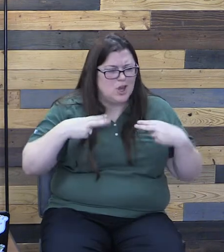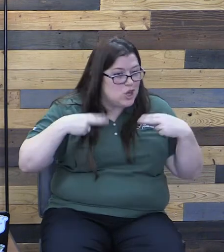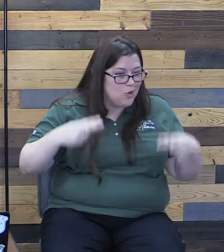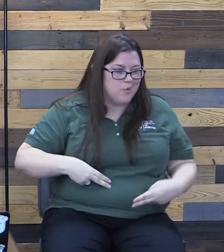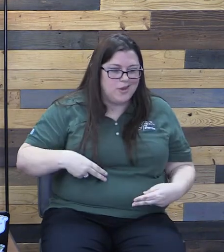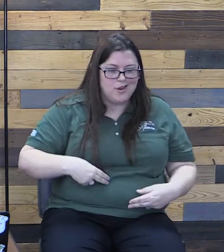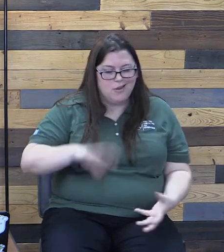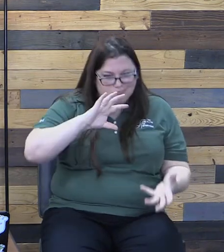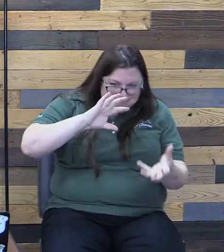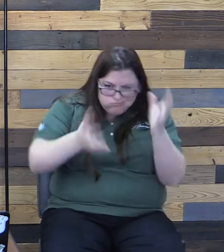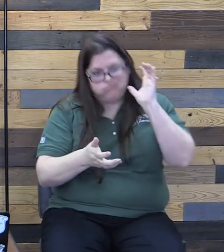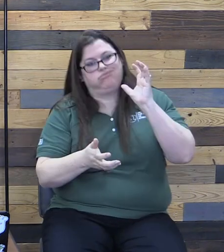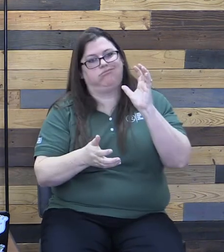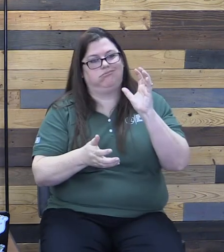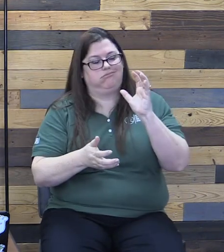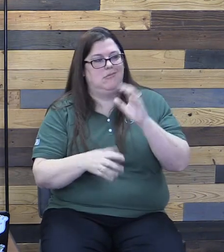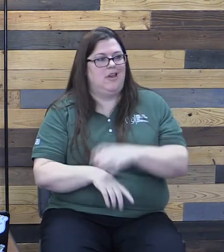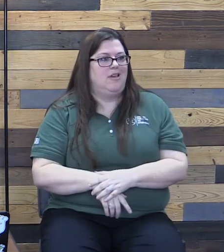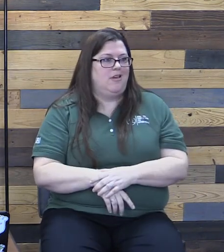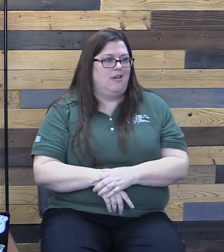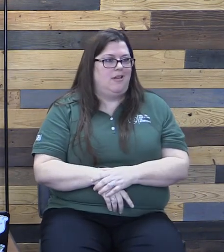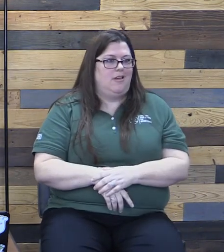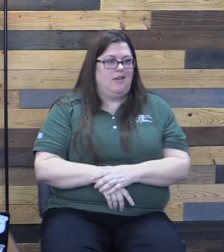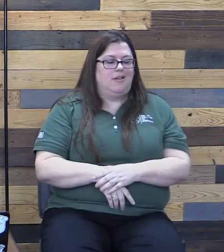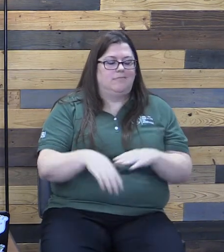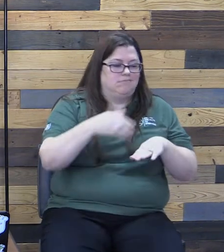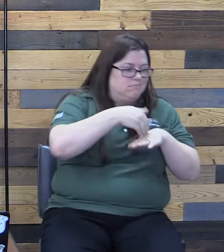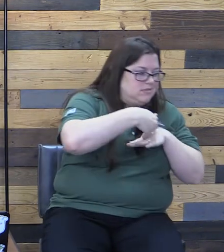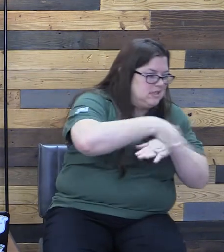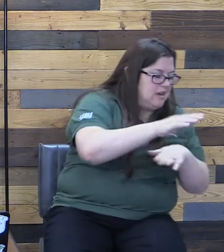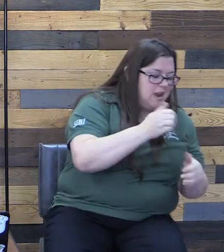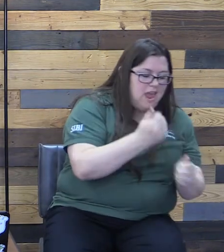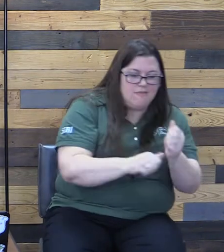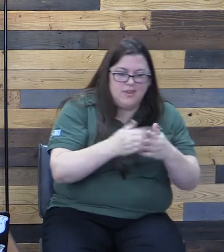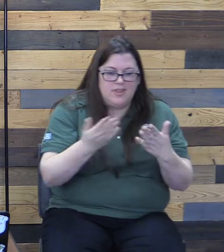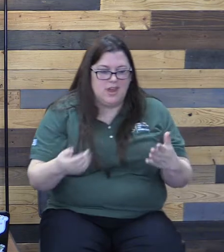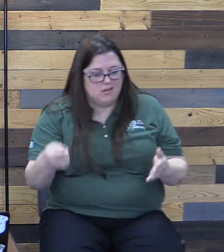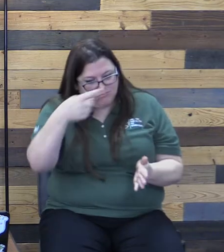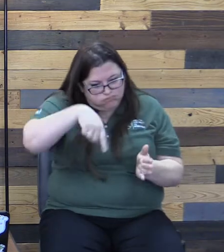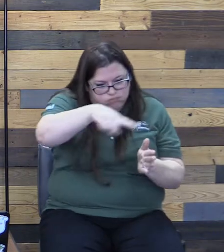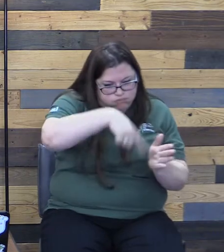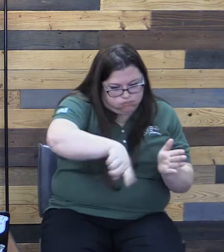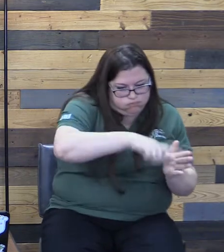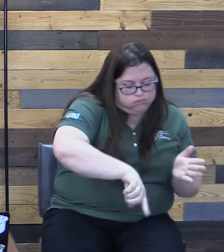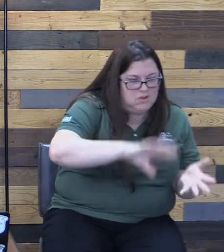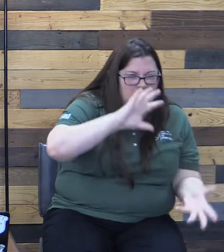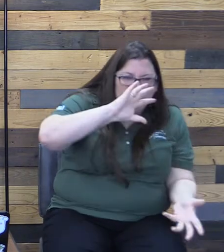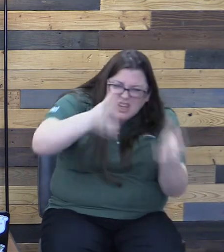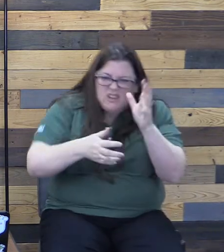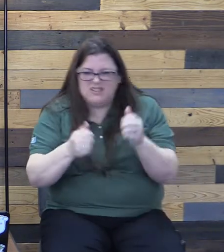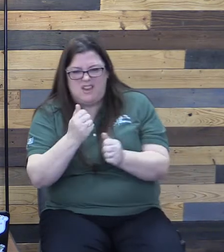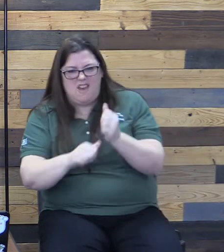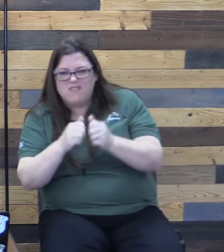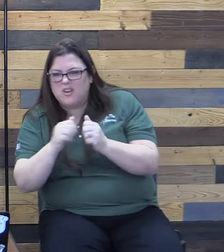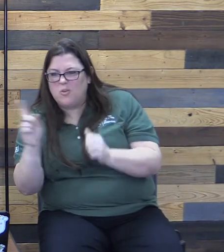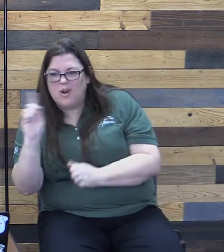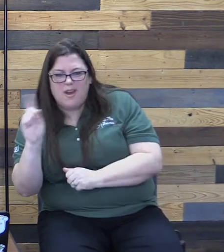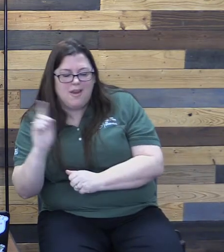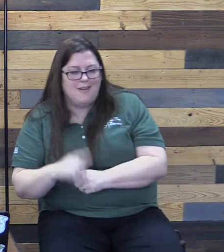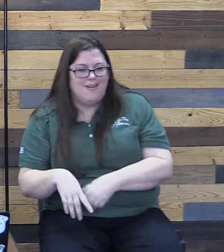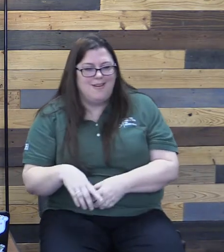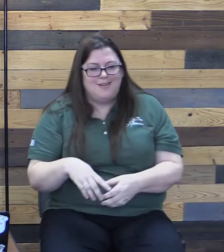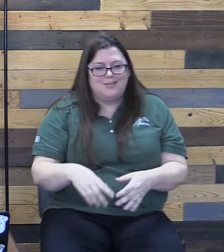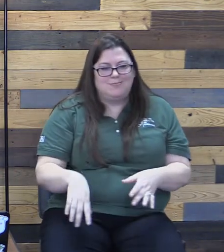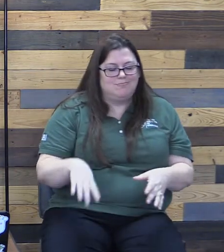big time. Sent everything into a downward spiral. Chaos everywhere. Destructive patterns began to